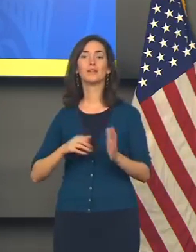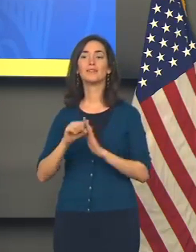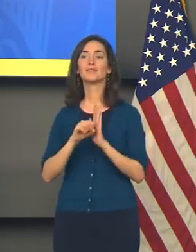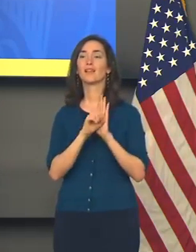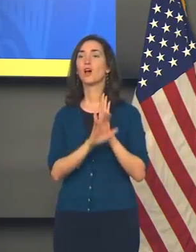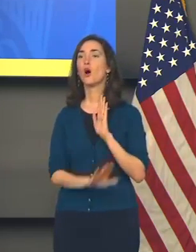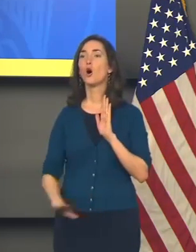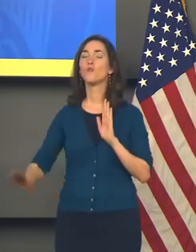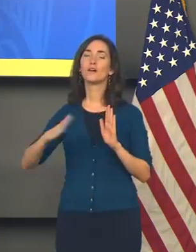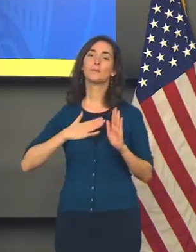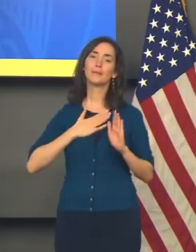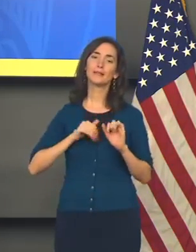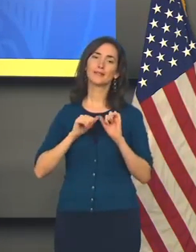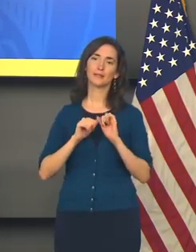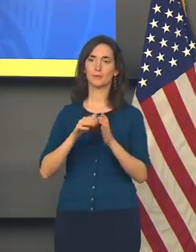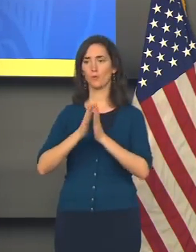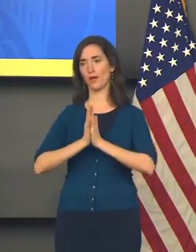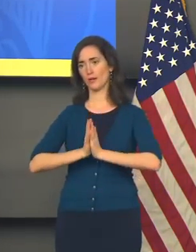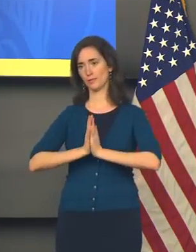continue to pray.